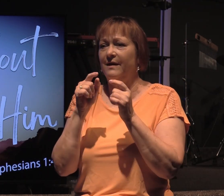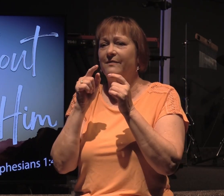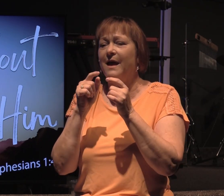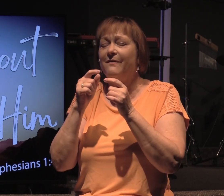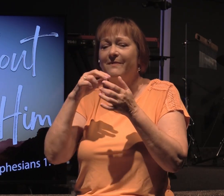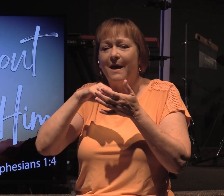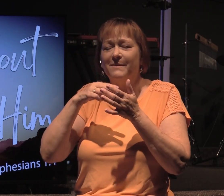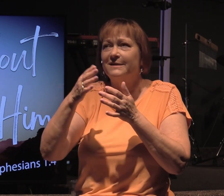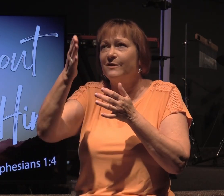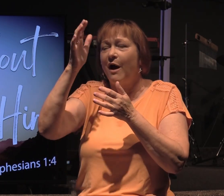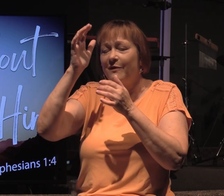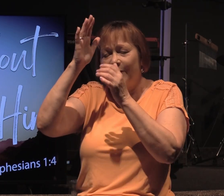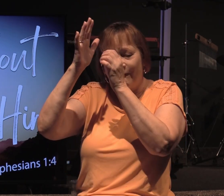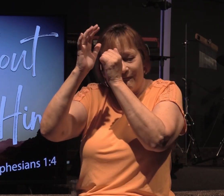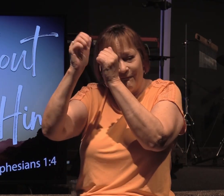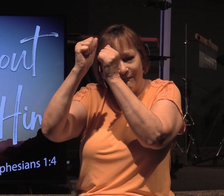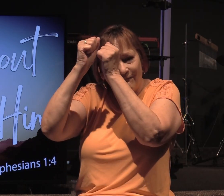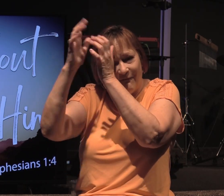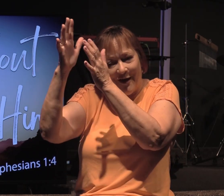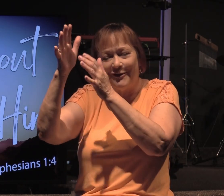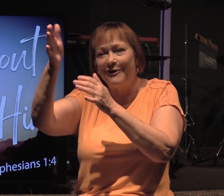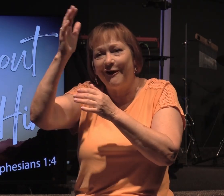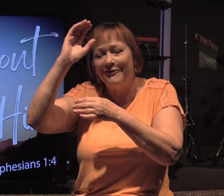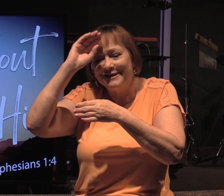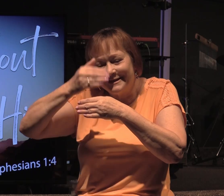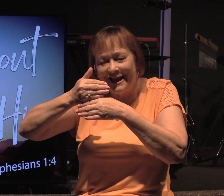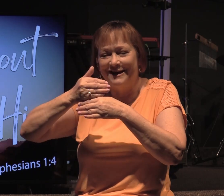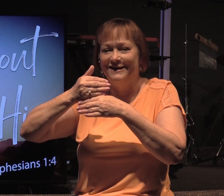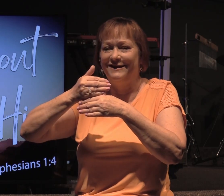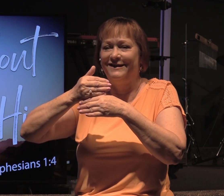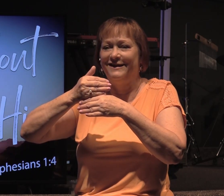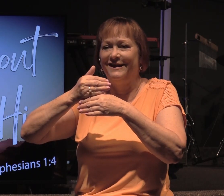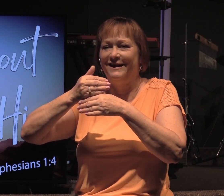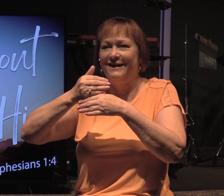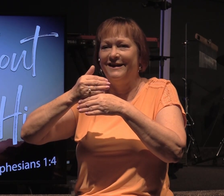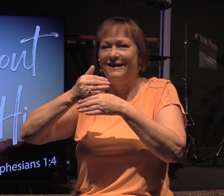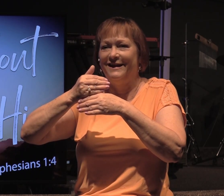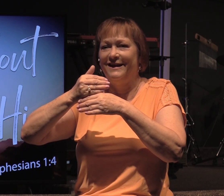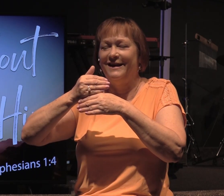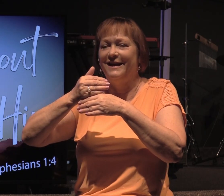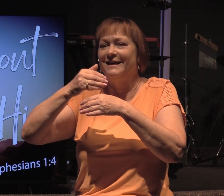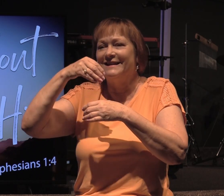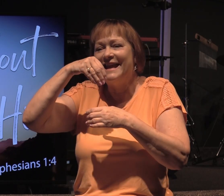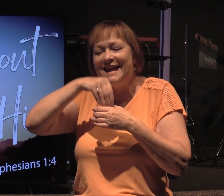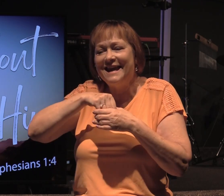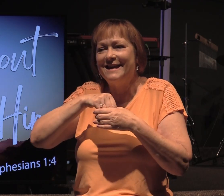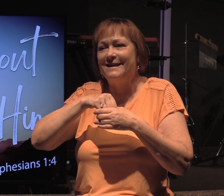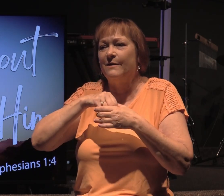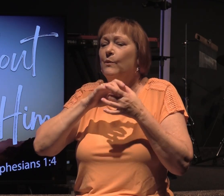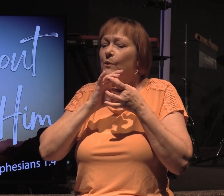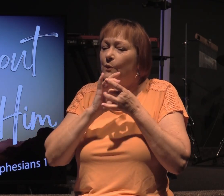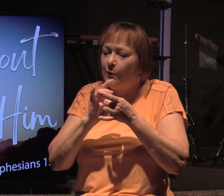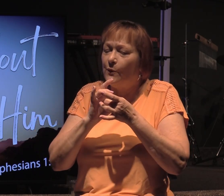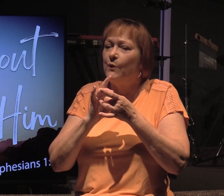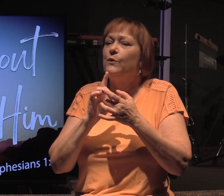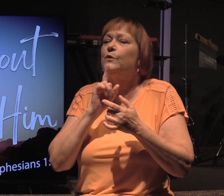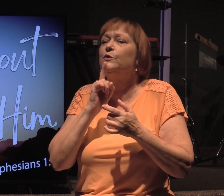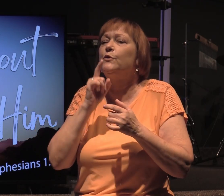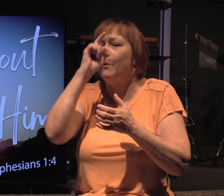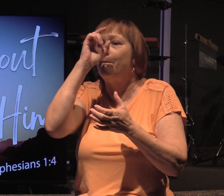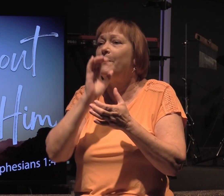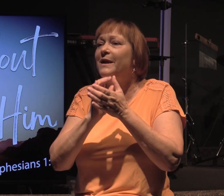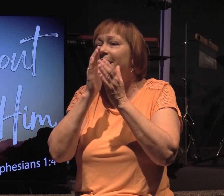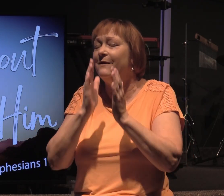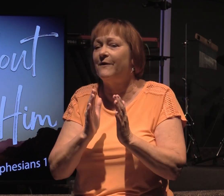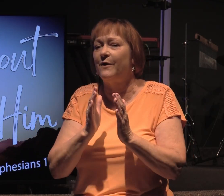God the Father, and God the Son, is in the very, the true believer. Elsewhere, we read